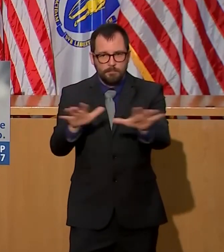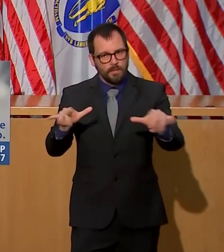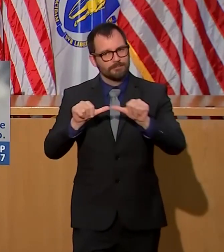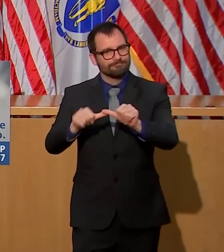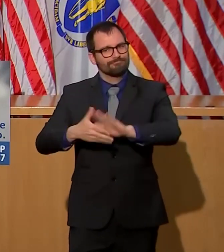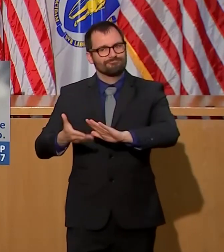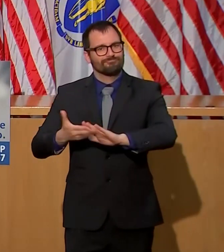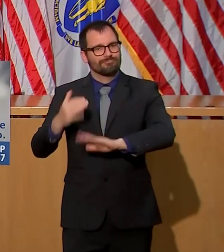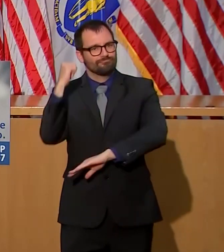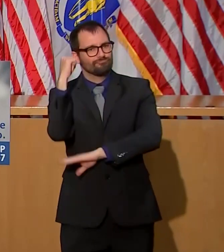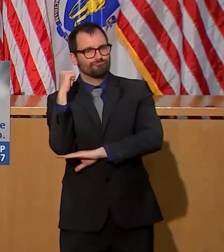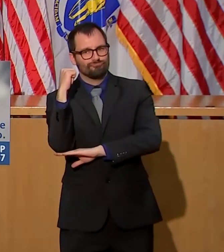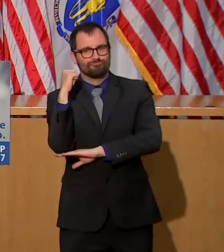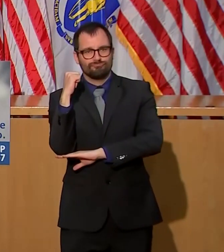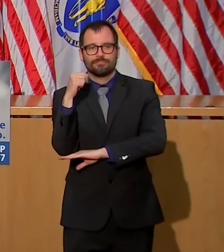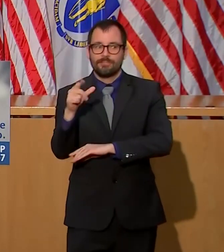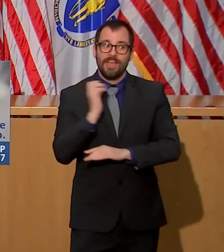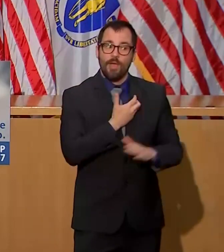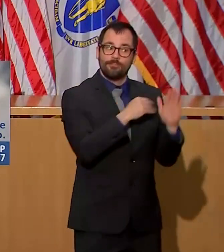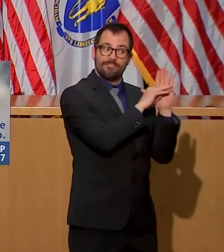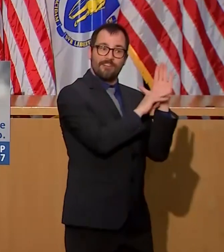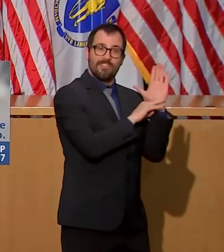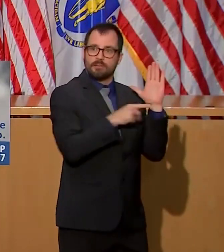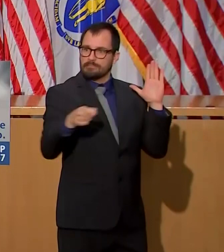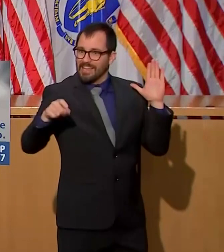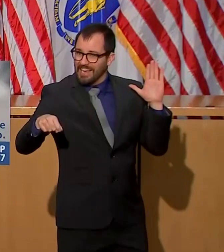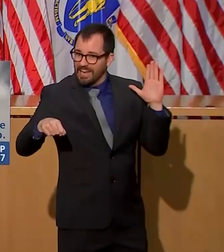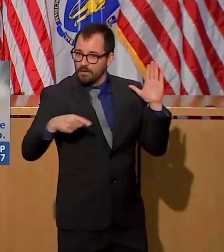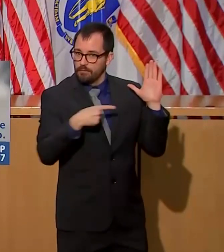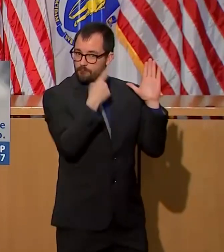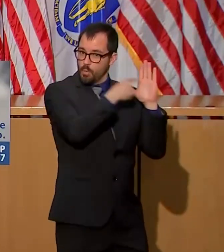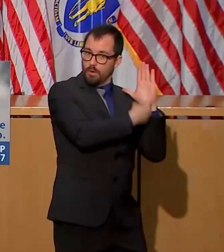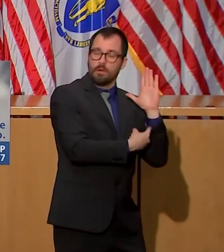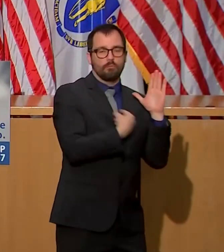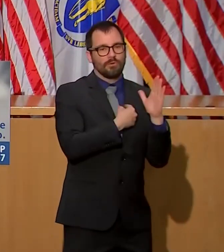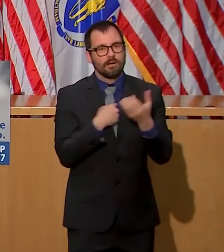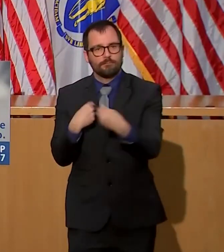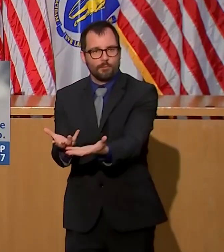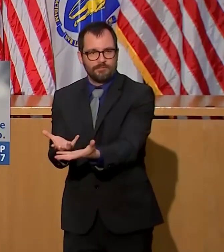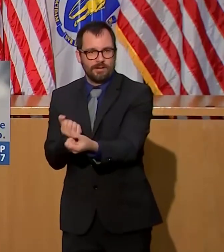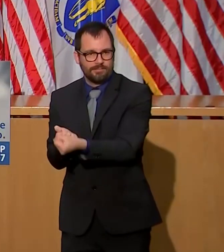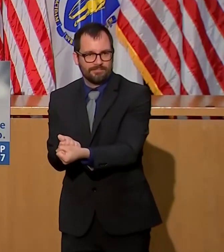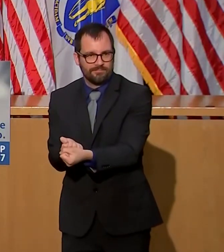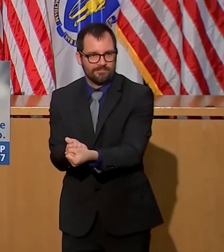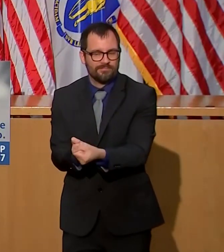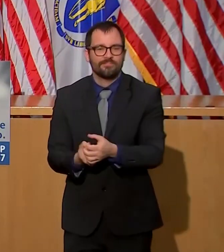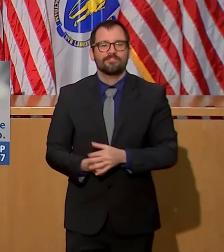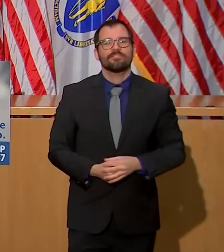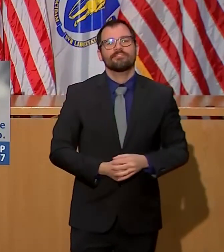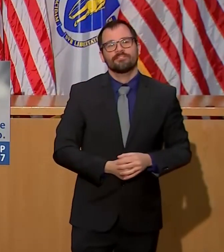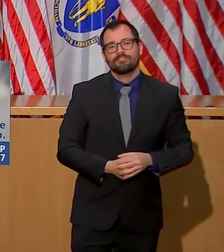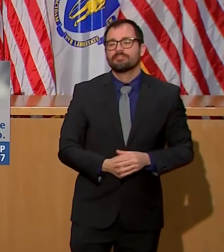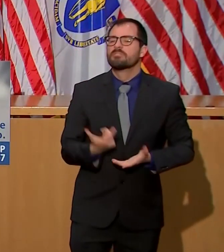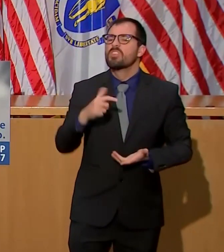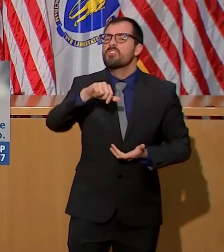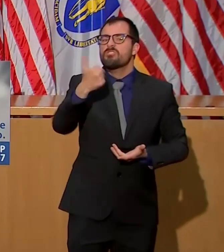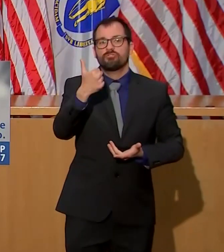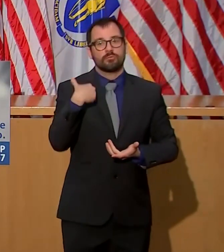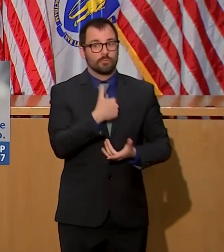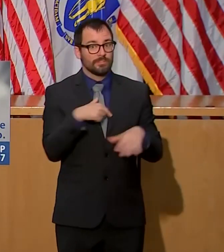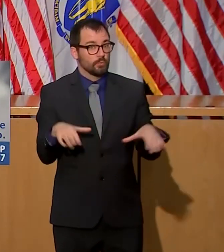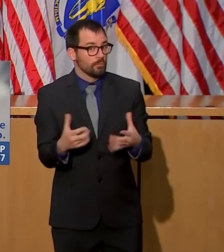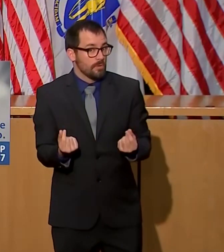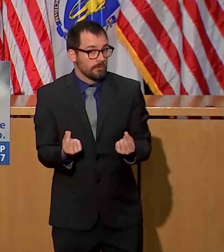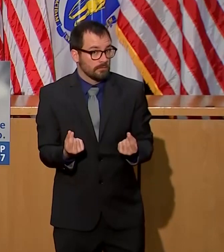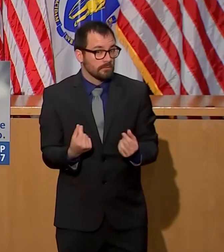temporary staff support, including clinical response teams of 120 nurses and certified nursing assistants